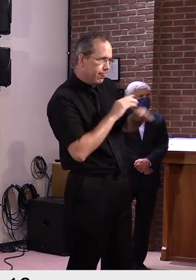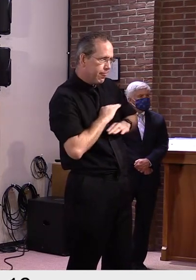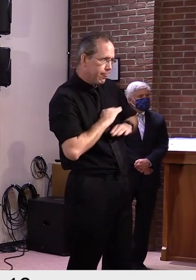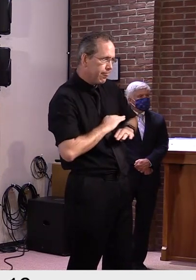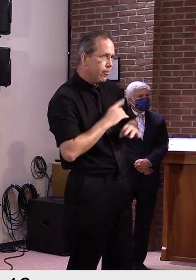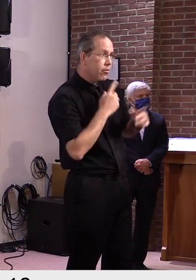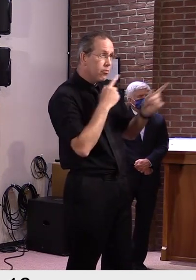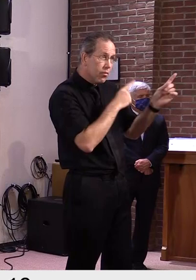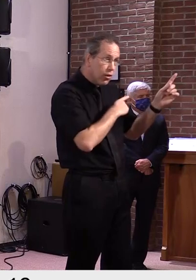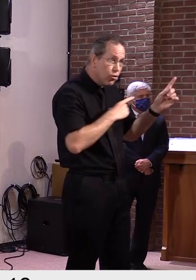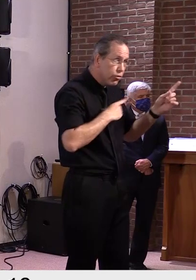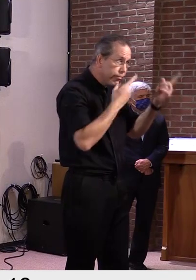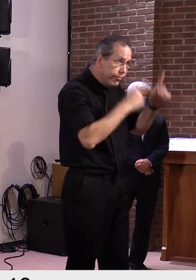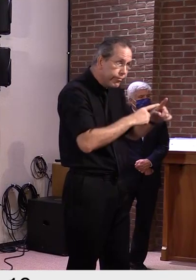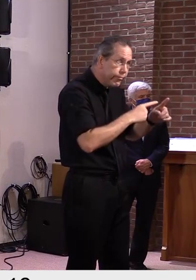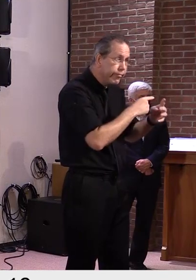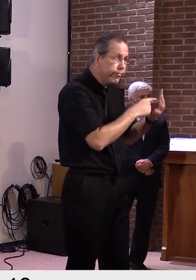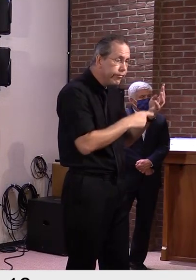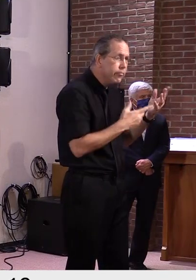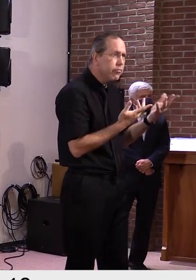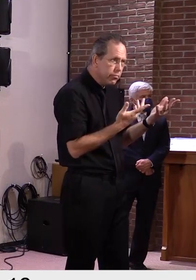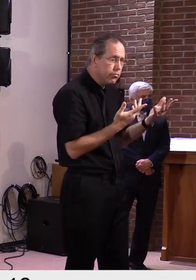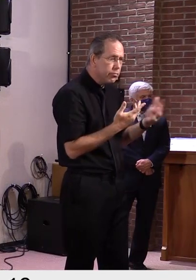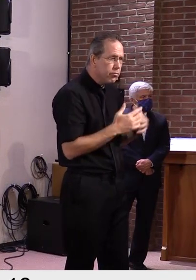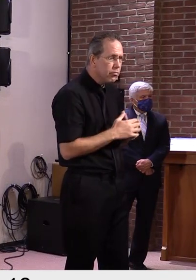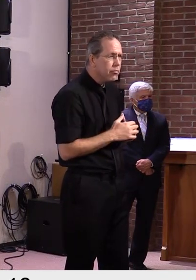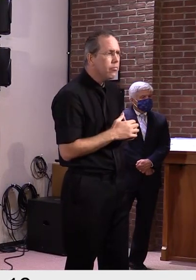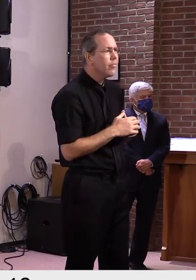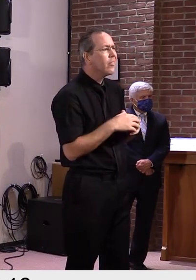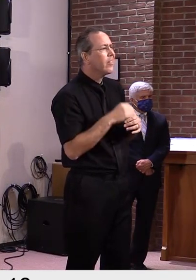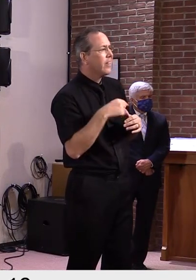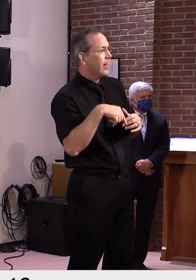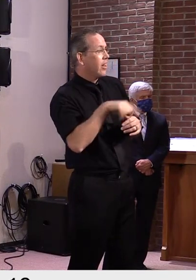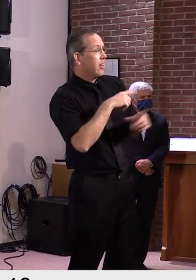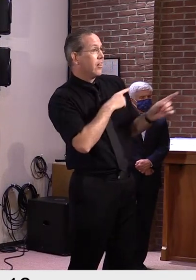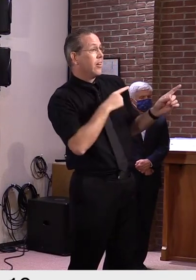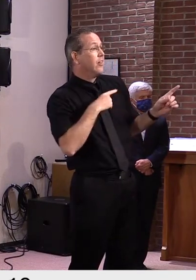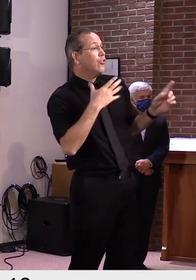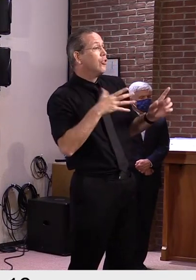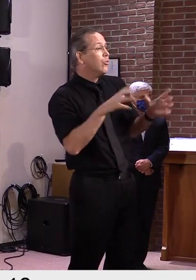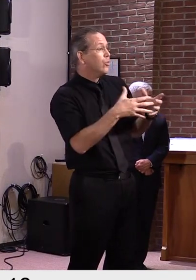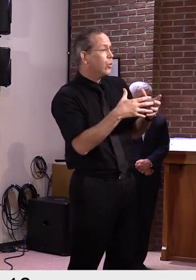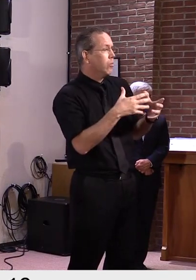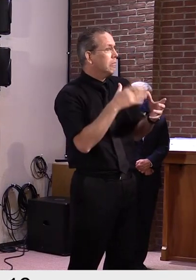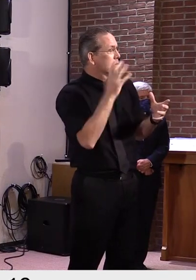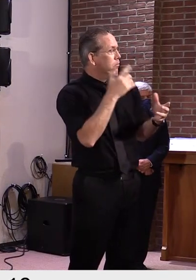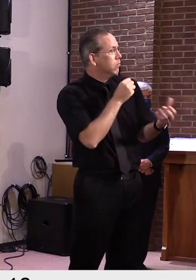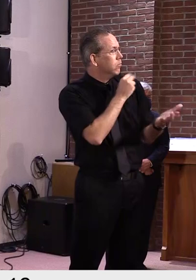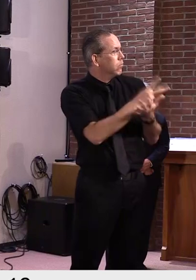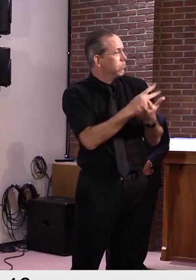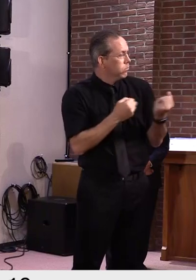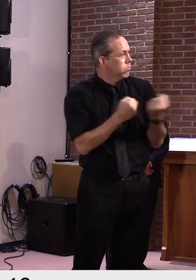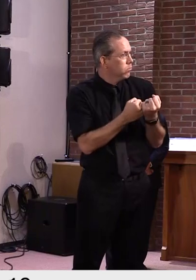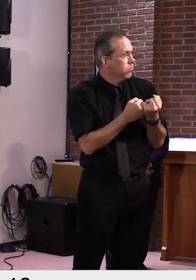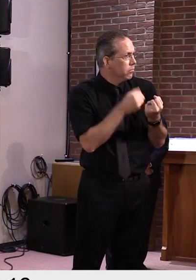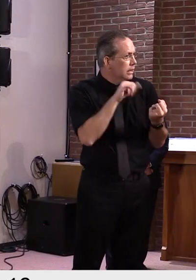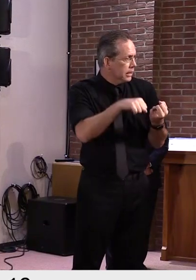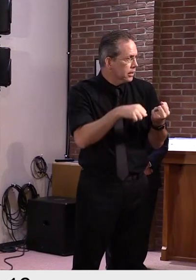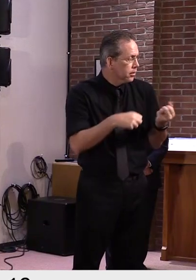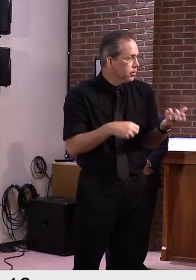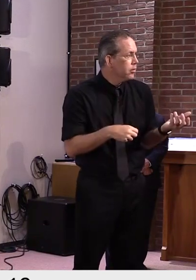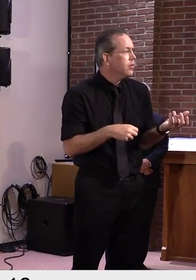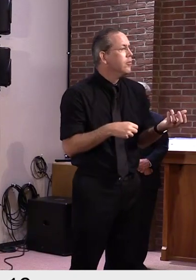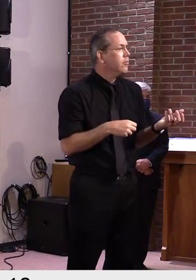CARES money, which they'll have to approve to utilize for the extra $100 on top of the $300